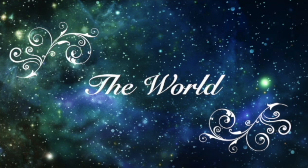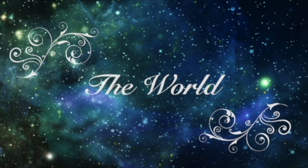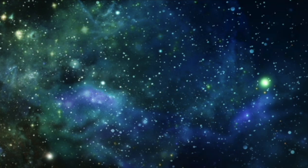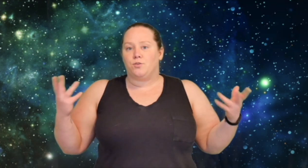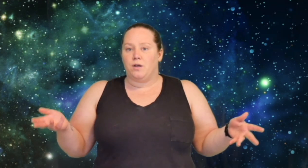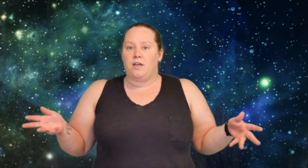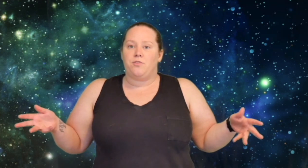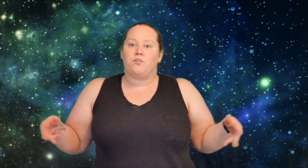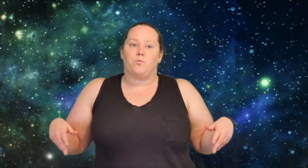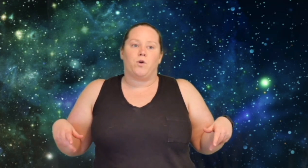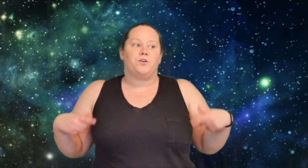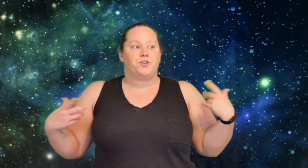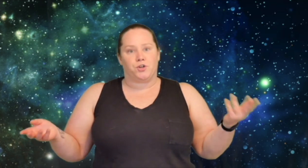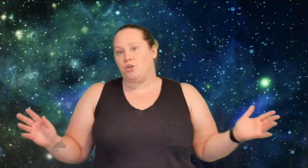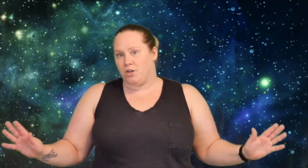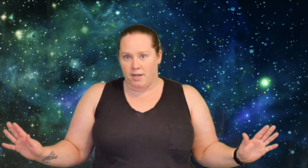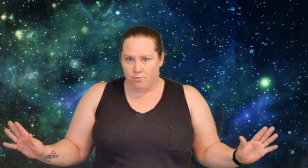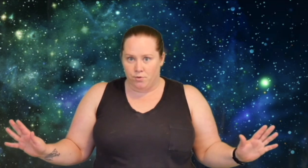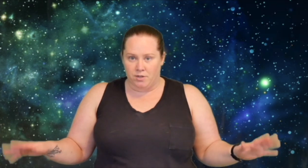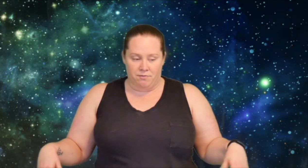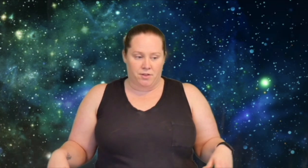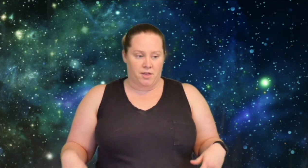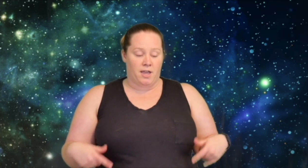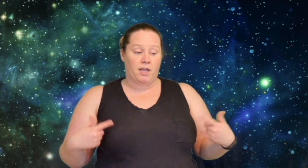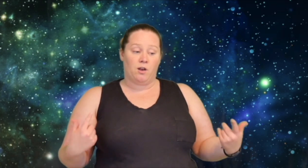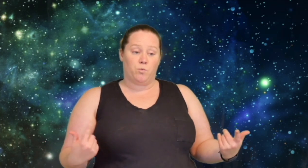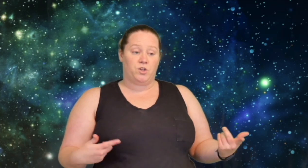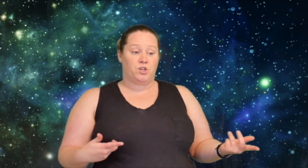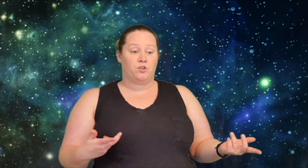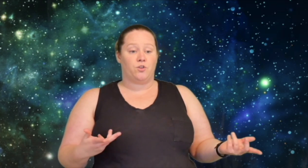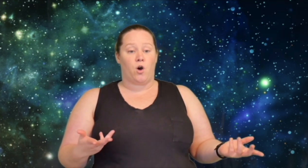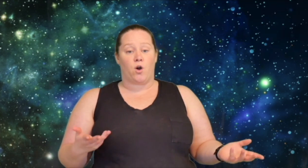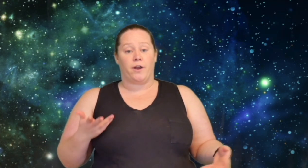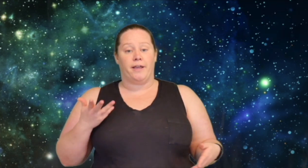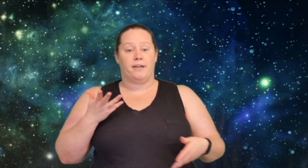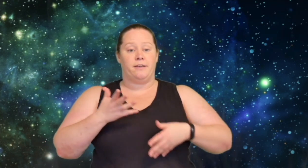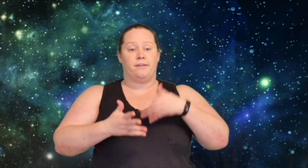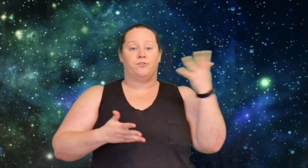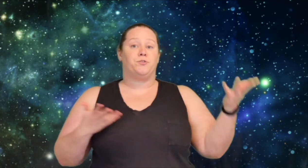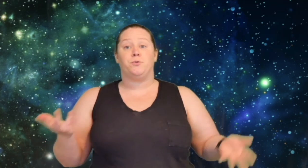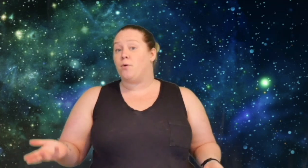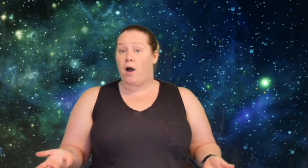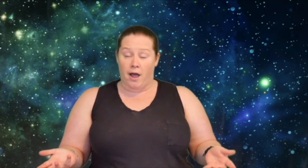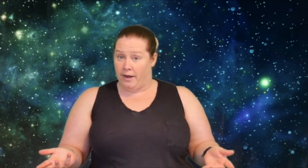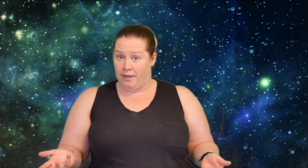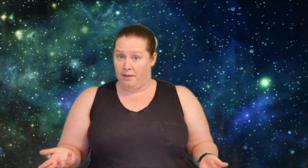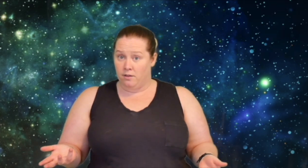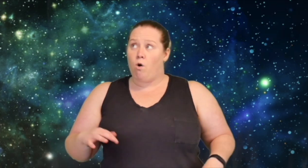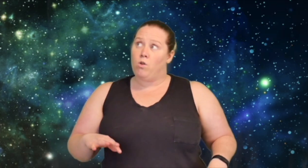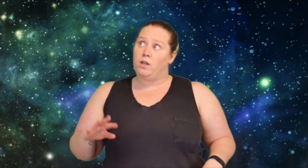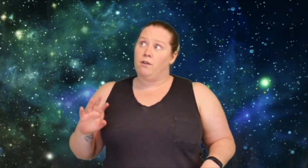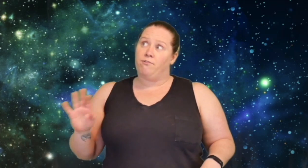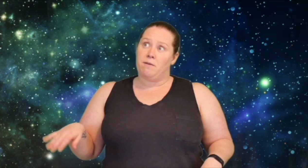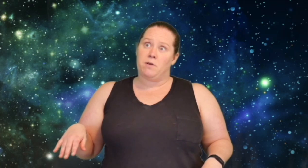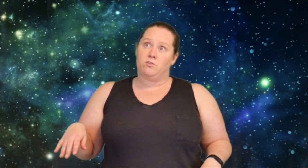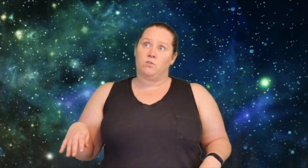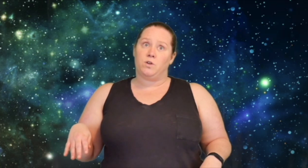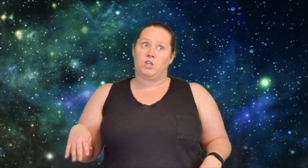So in this world the church kind of rules everything and witches are in pseudo hiding. Only females are witches,